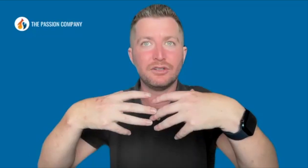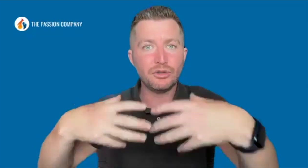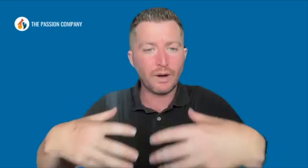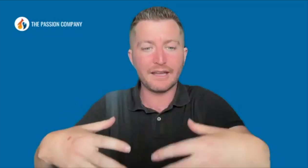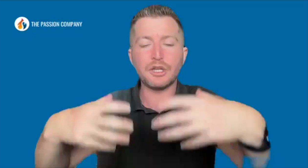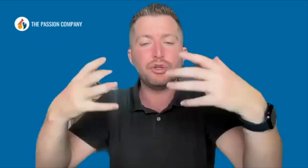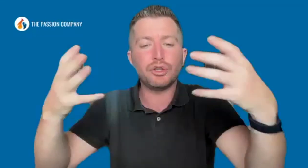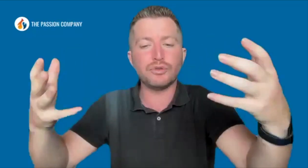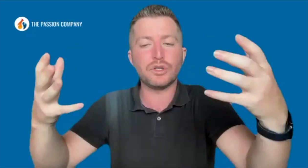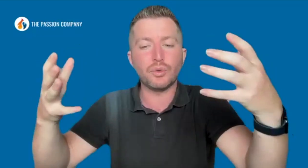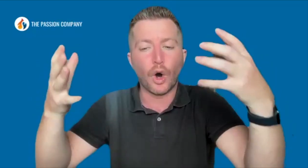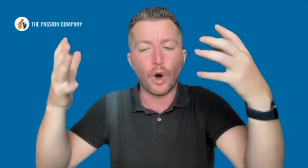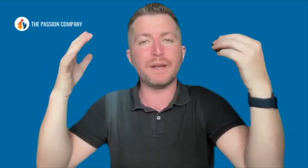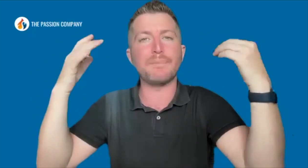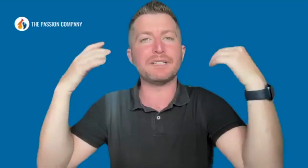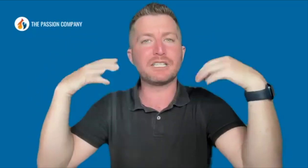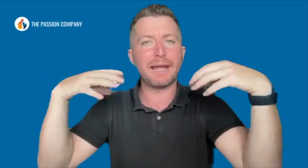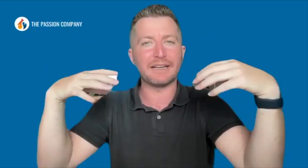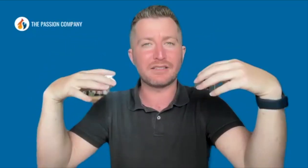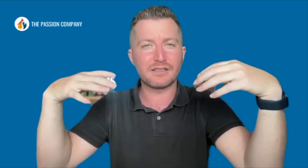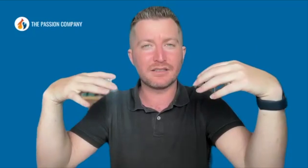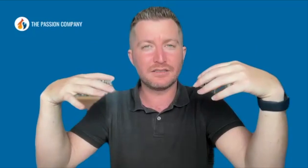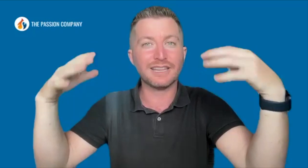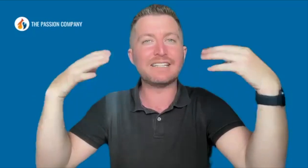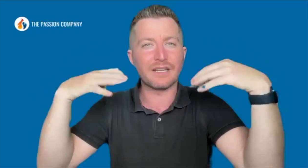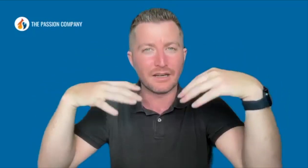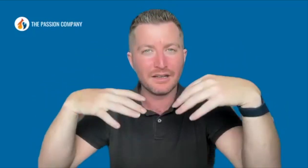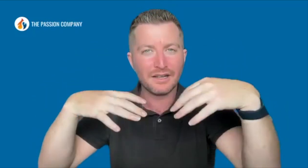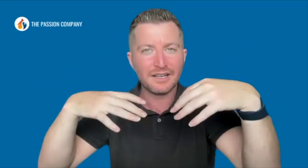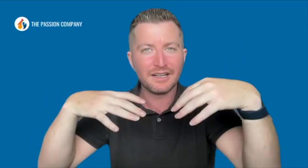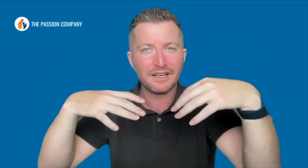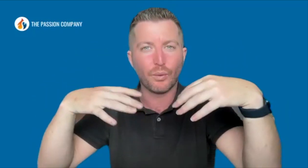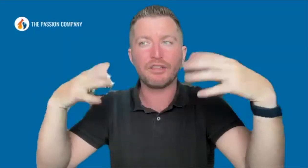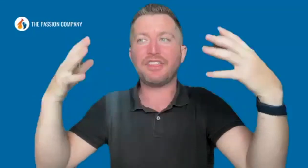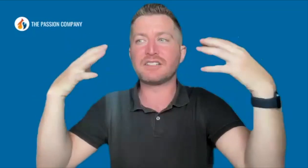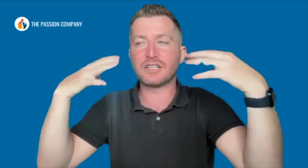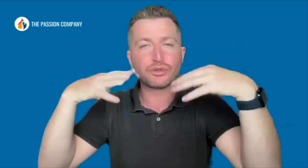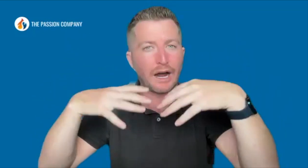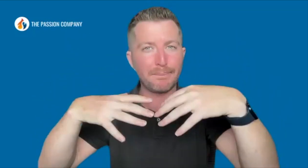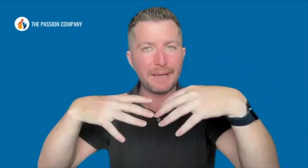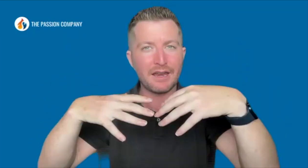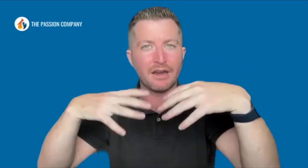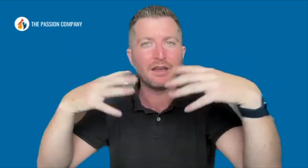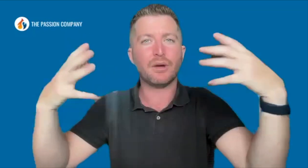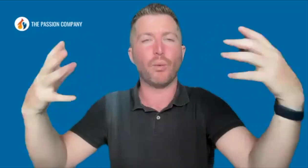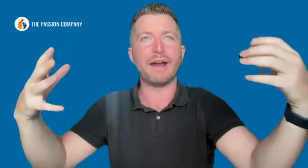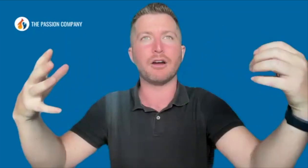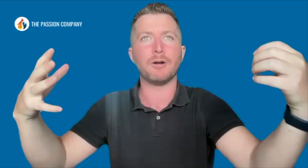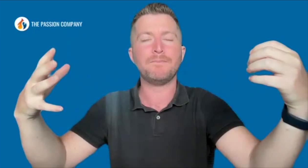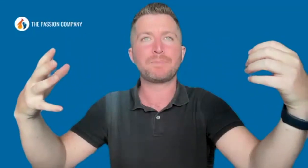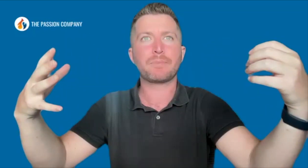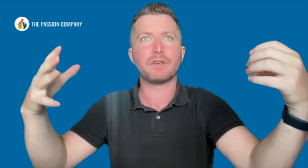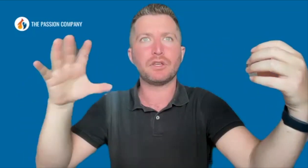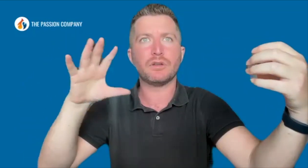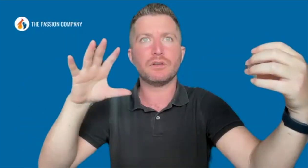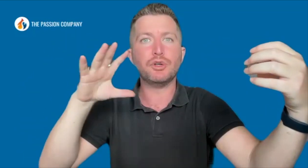You open up a space to listen, where things can drop in, where you